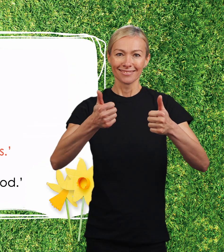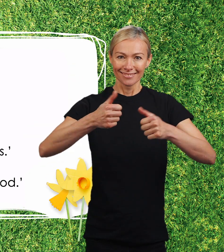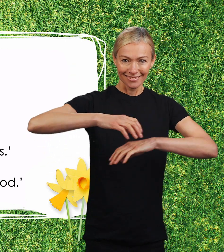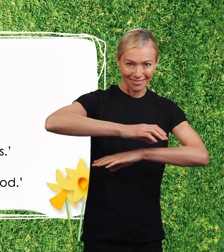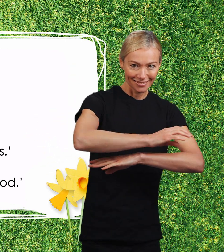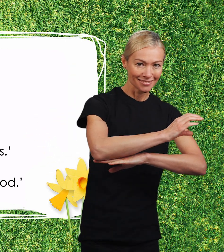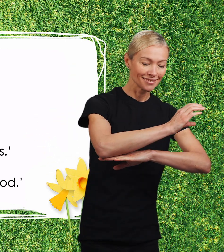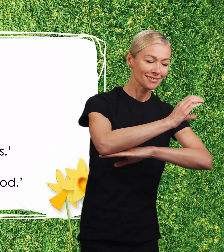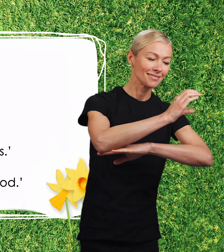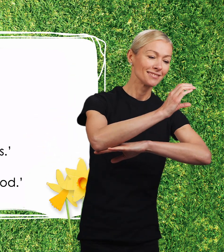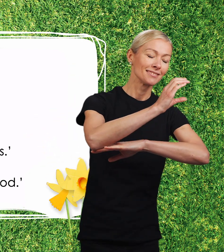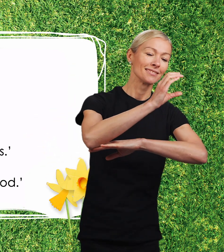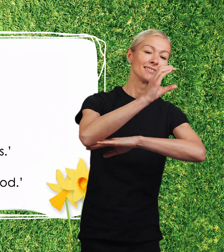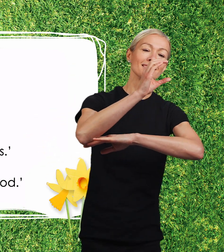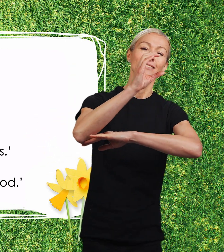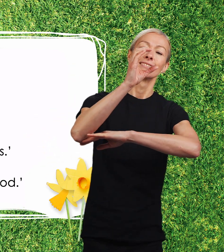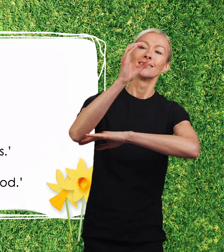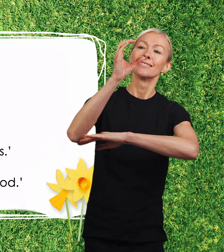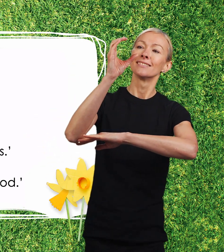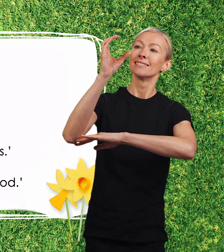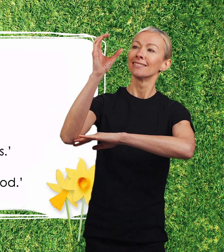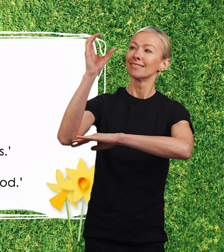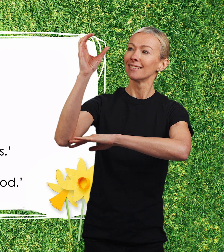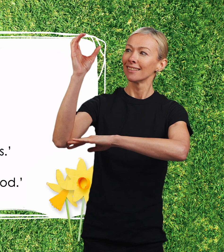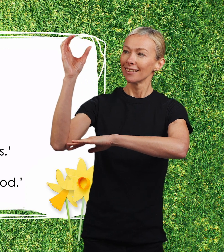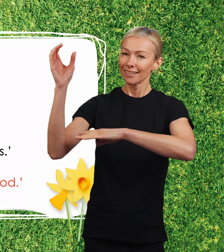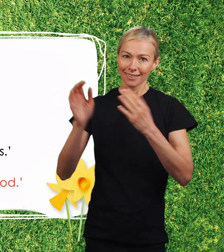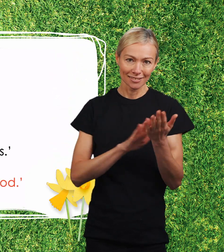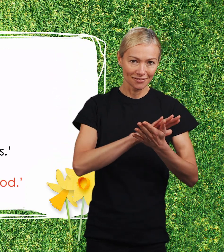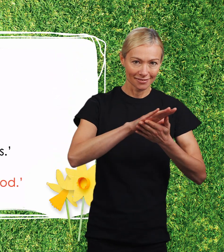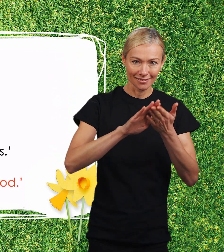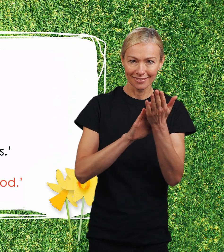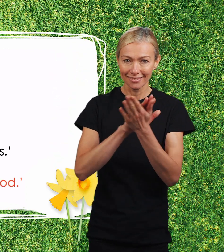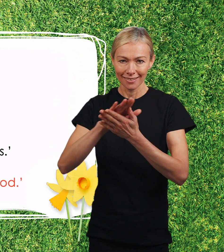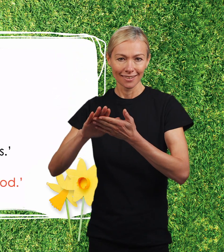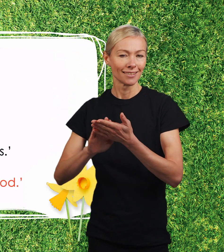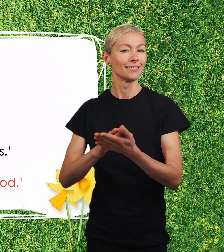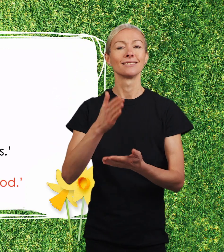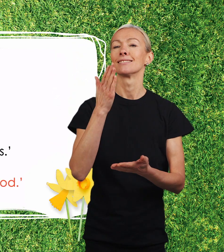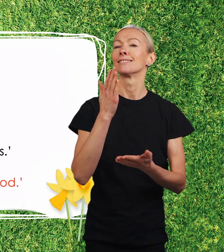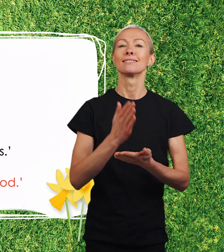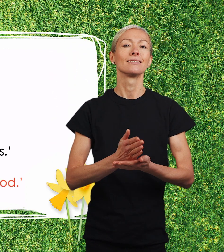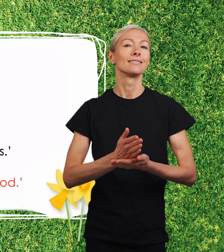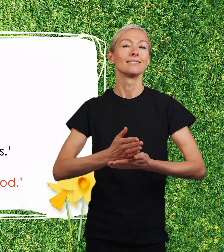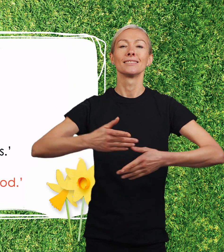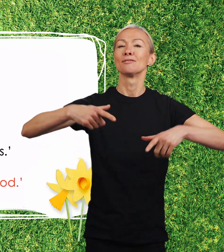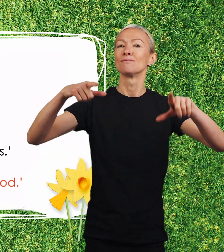As the sun rises on a new day, may our songs say, you are faithful God.